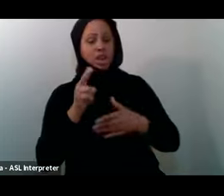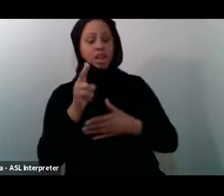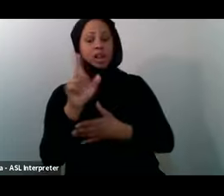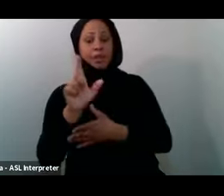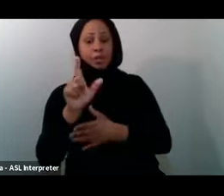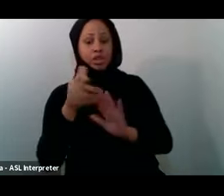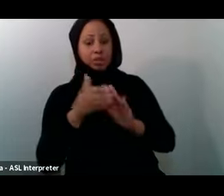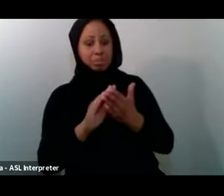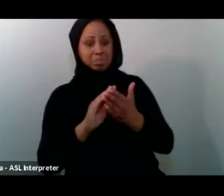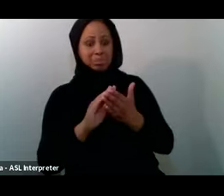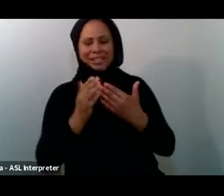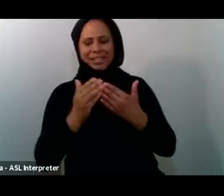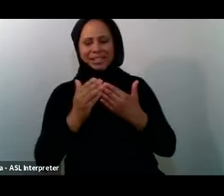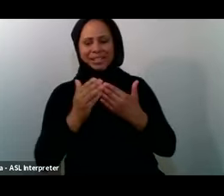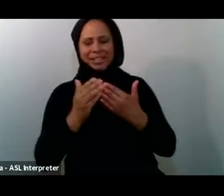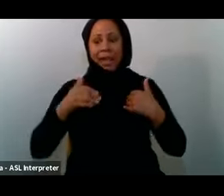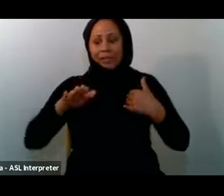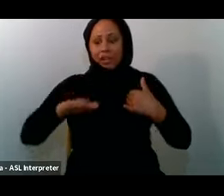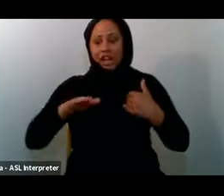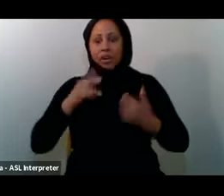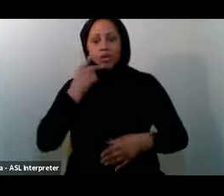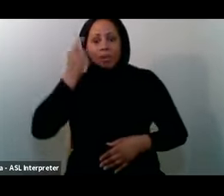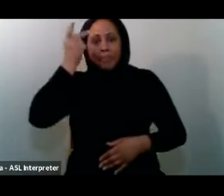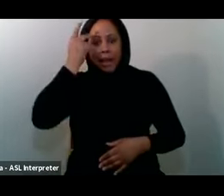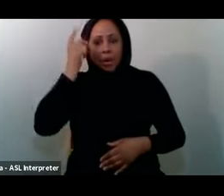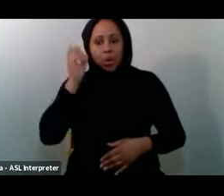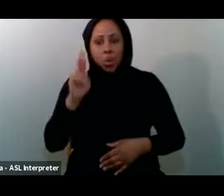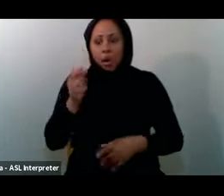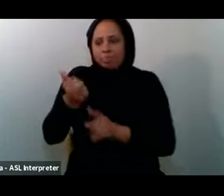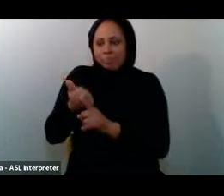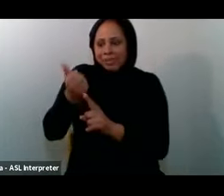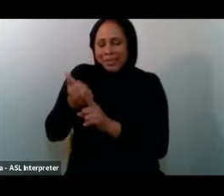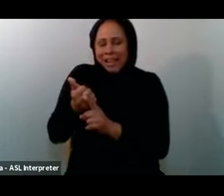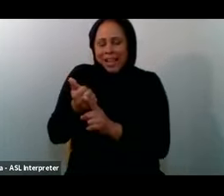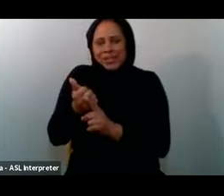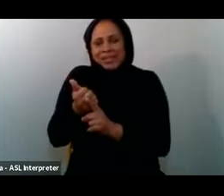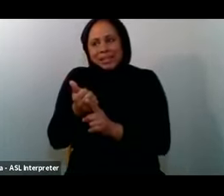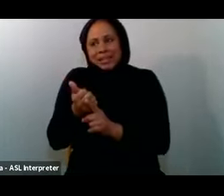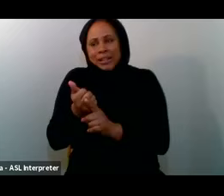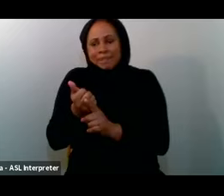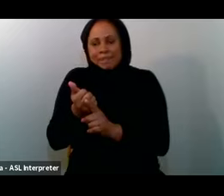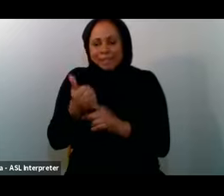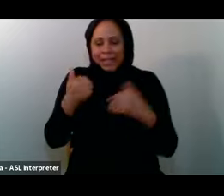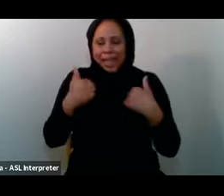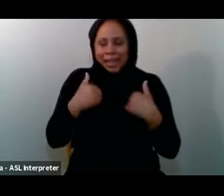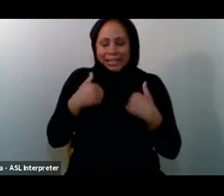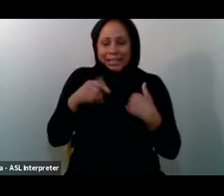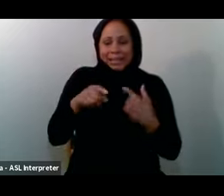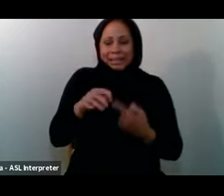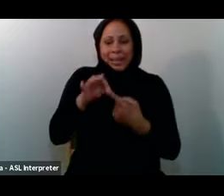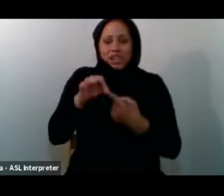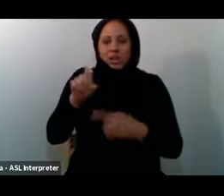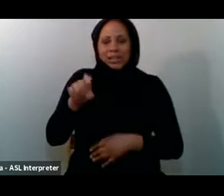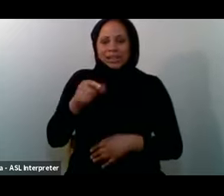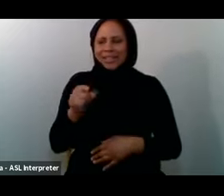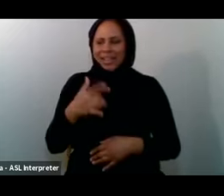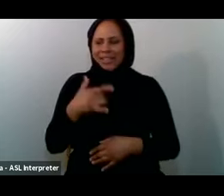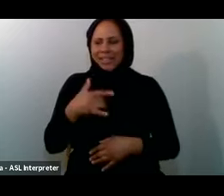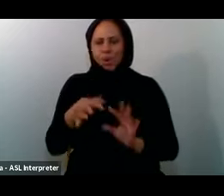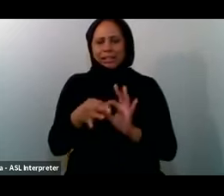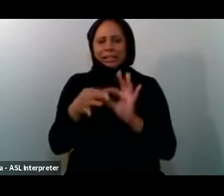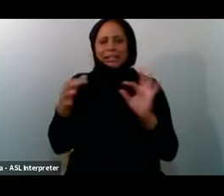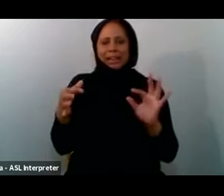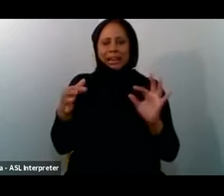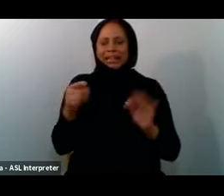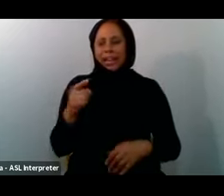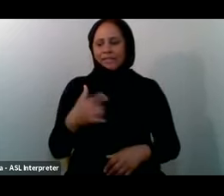have A child Or a parent Or they themselves Are someone Who has a special need They feel a disconnect They feel that They're